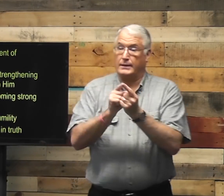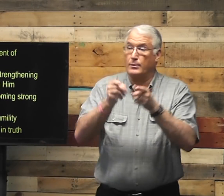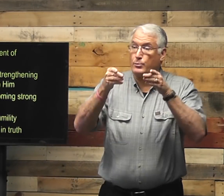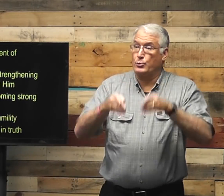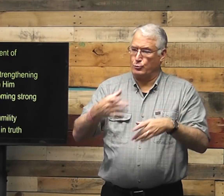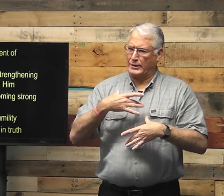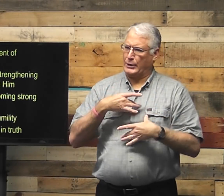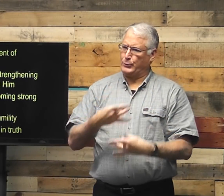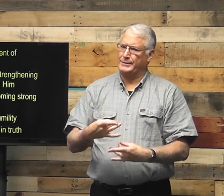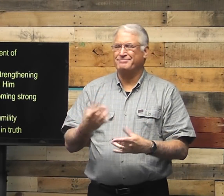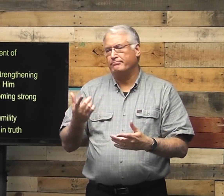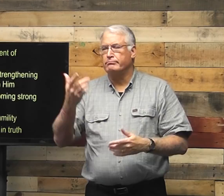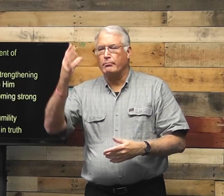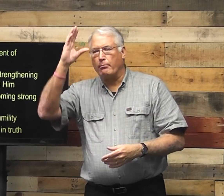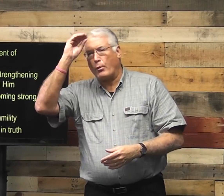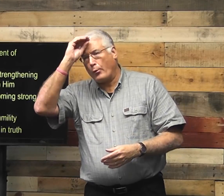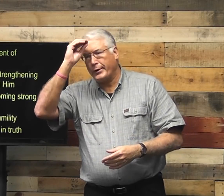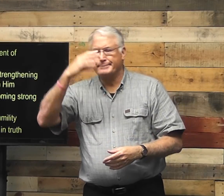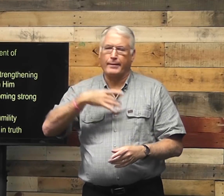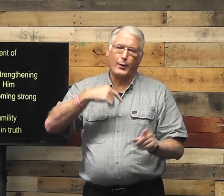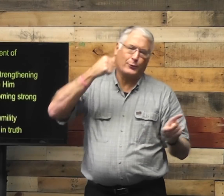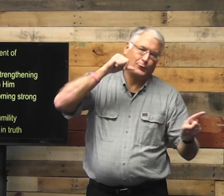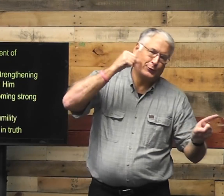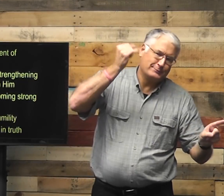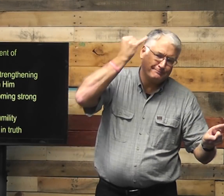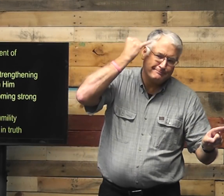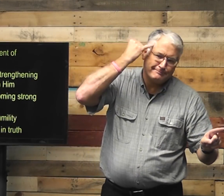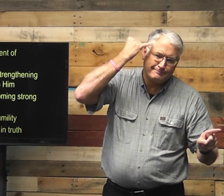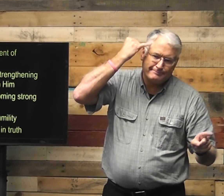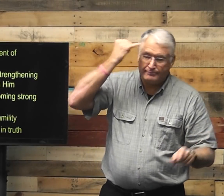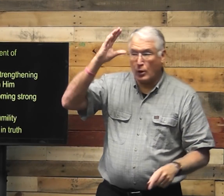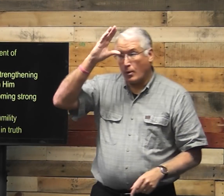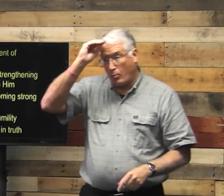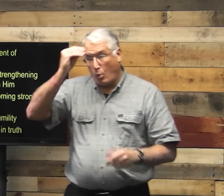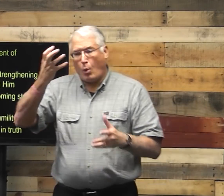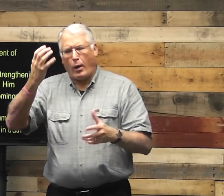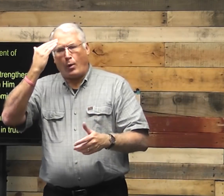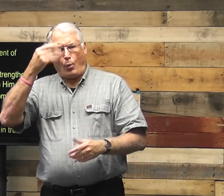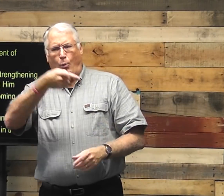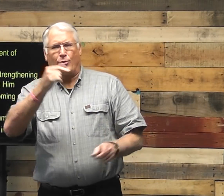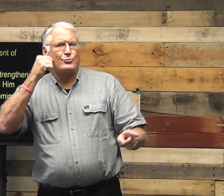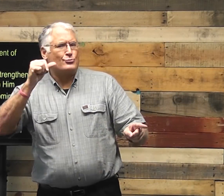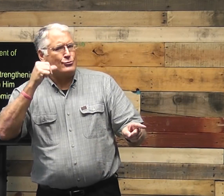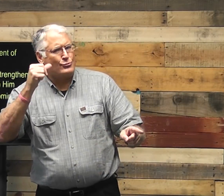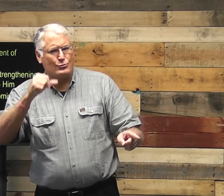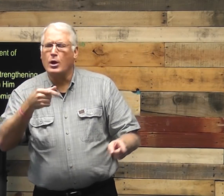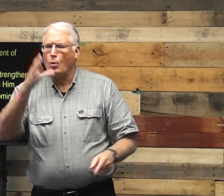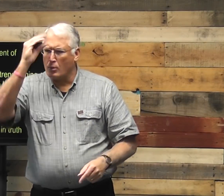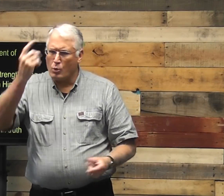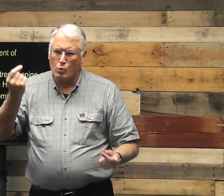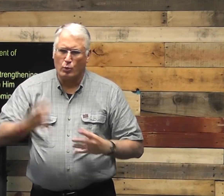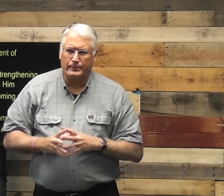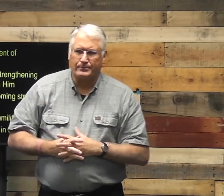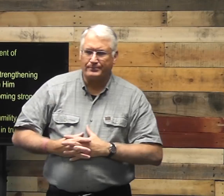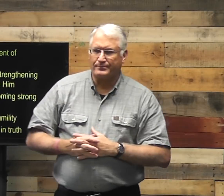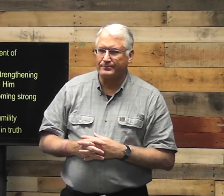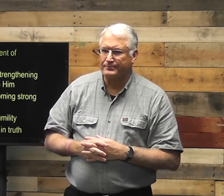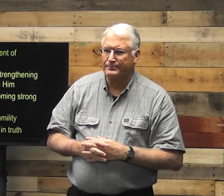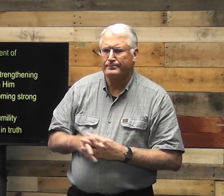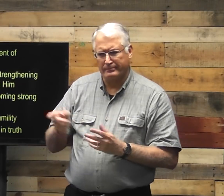more. So like when you meet a person who's kind of interesting, maybe a boy meets a girl, you know, he wants to know more about the girl.